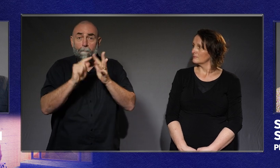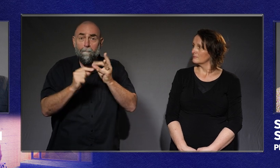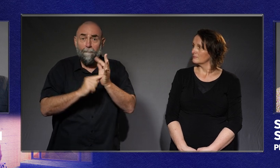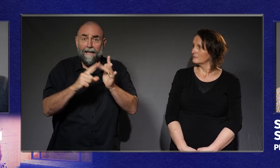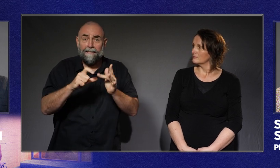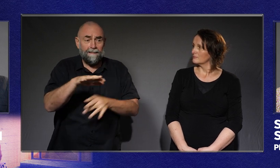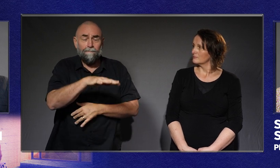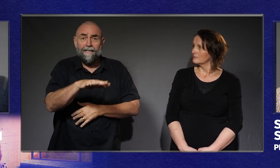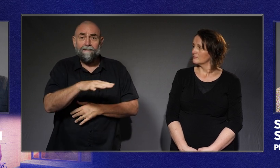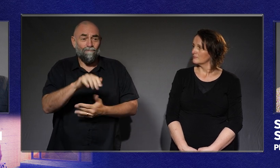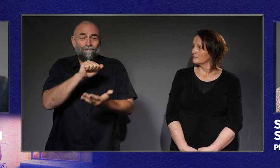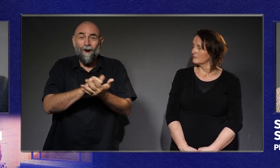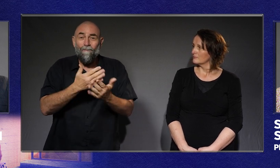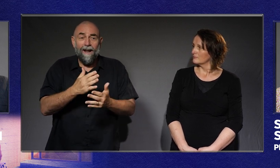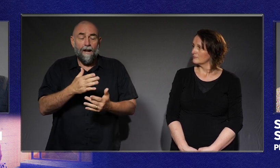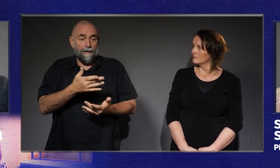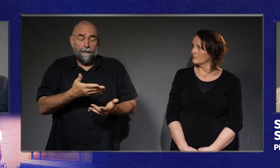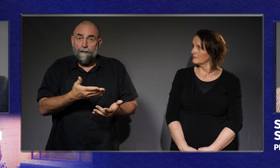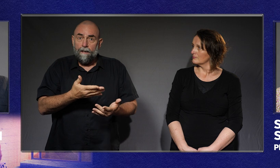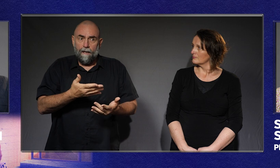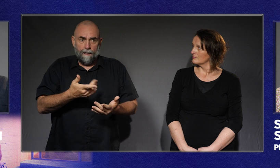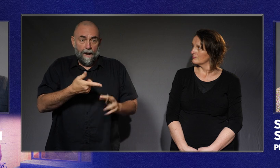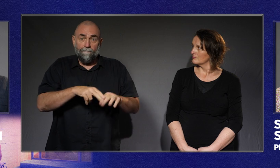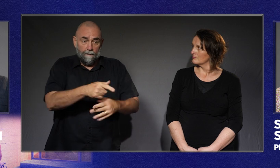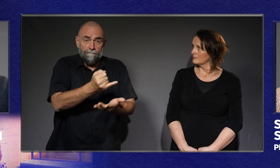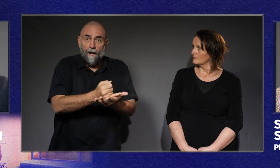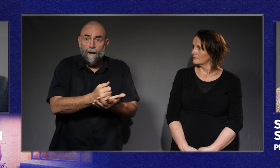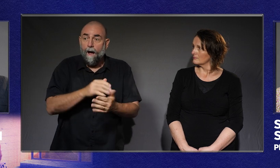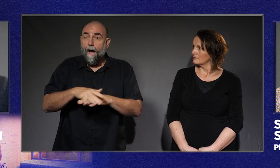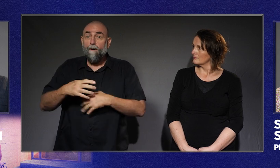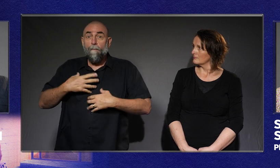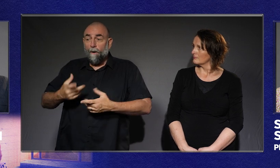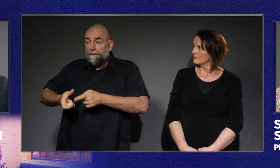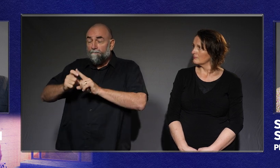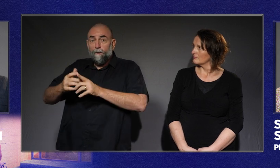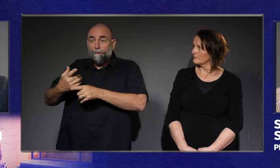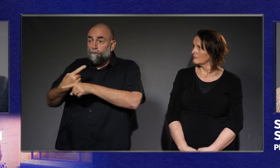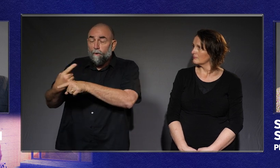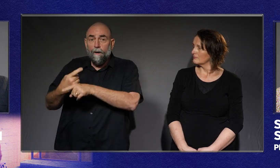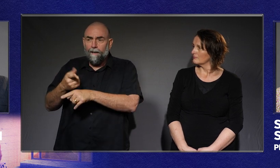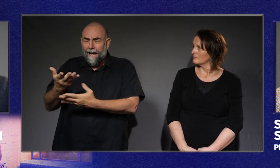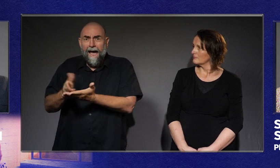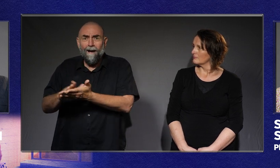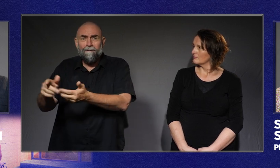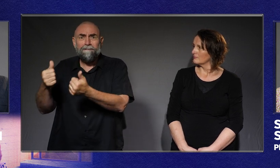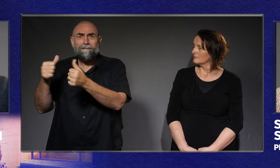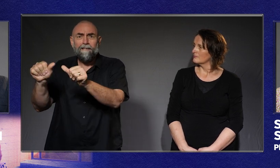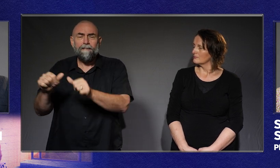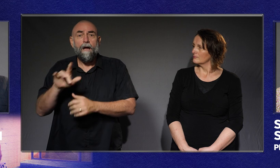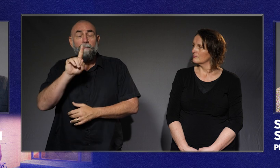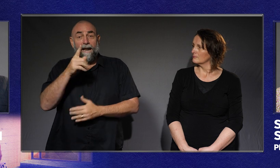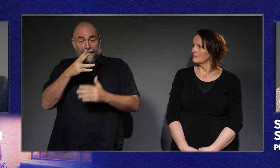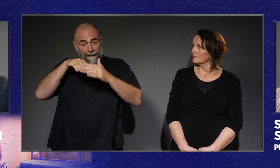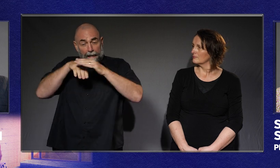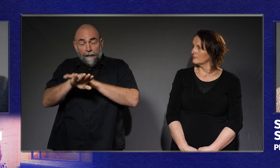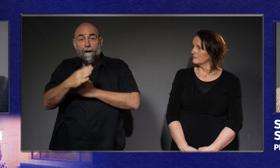Well, what hope do we have for the more complicated conversations? Being able to enter through the front door should be the starting line.